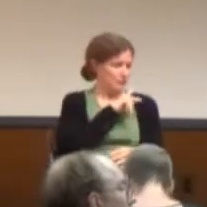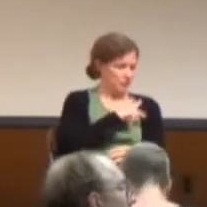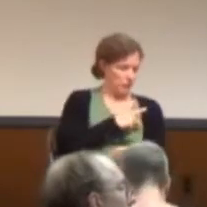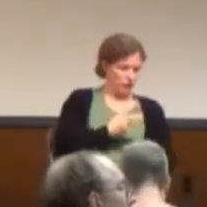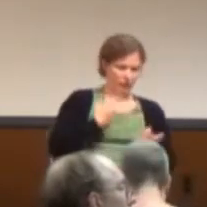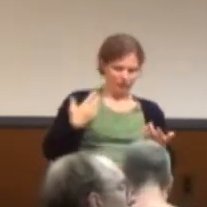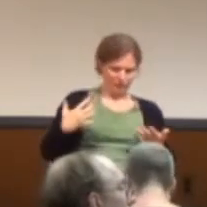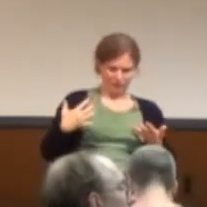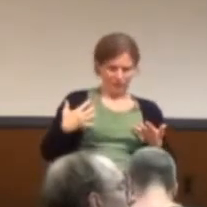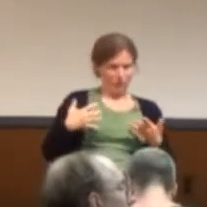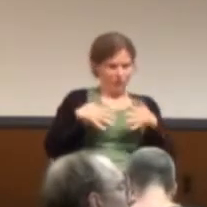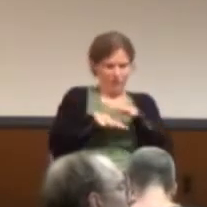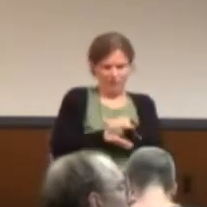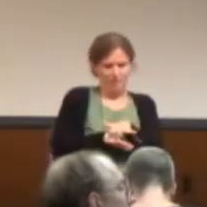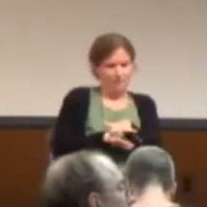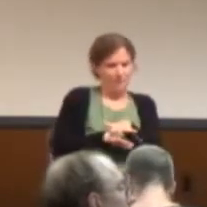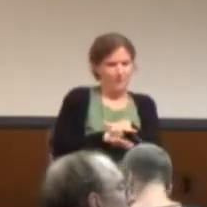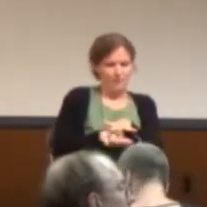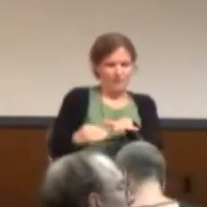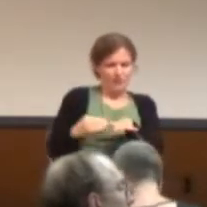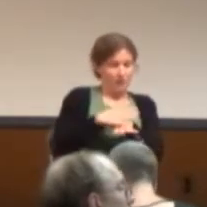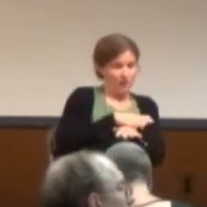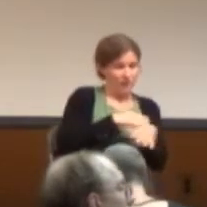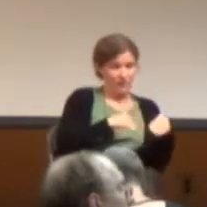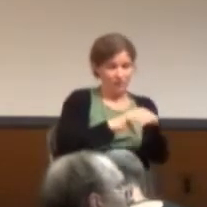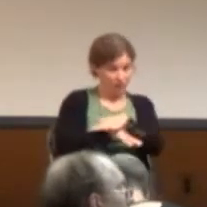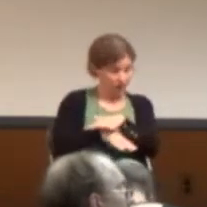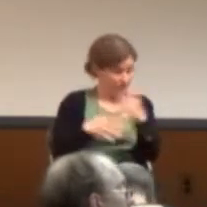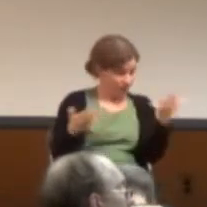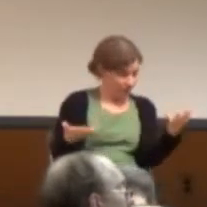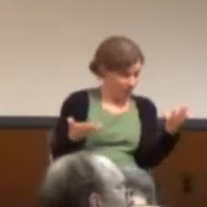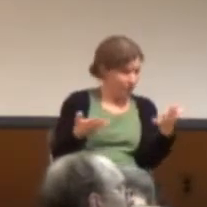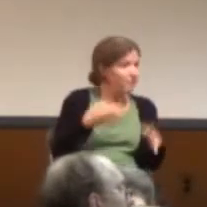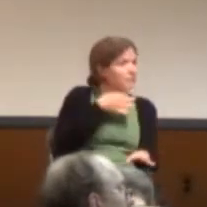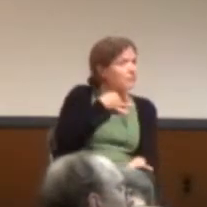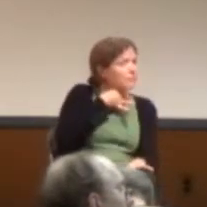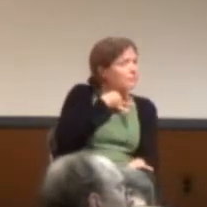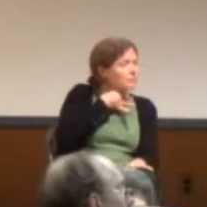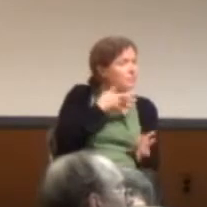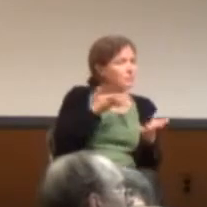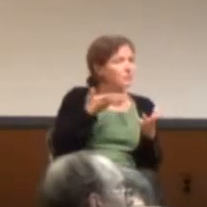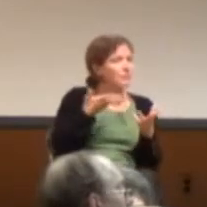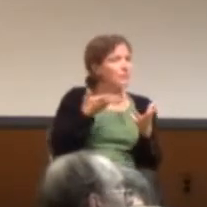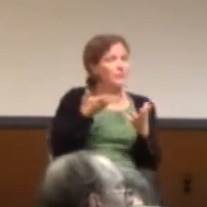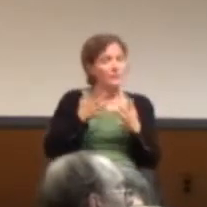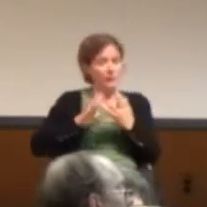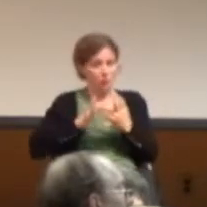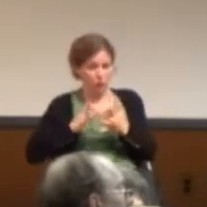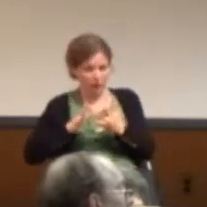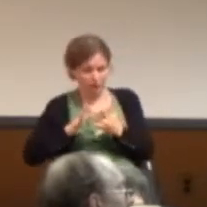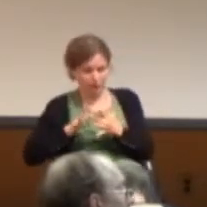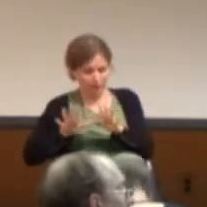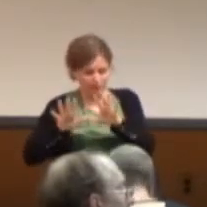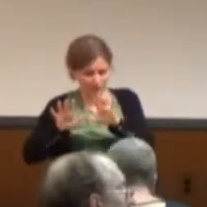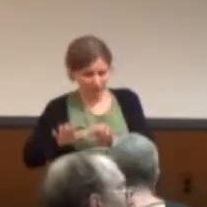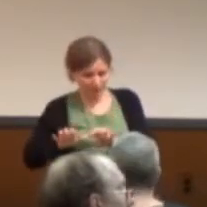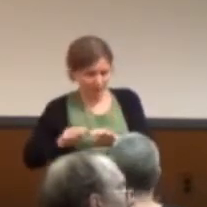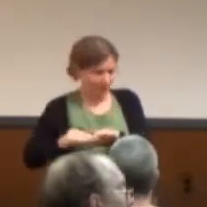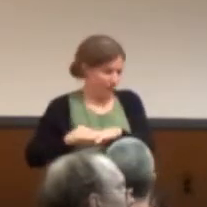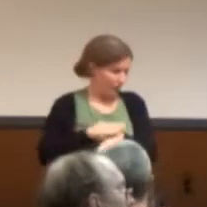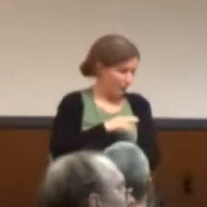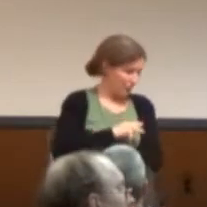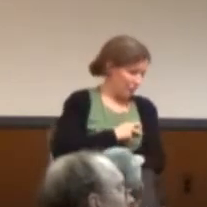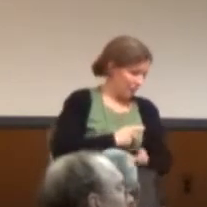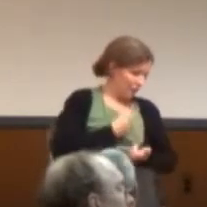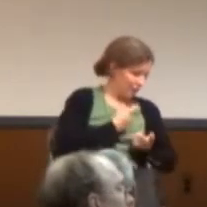life, how has one affected the whole world? And how has, like, the stuff on the internet has been in your personal life, how